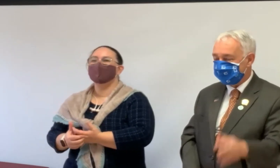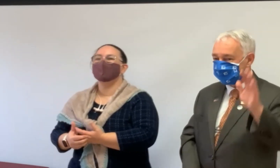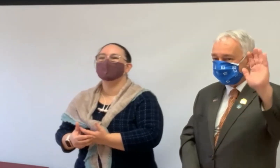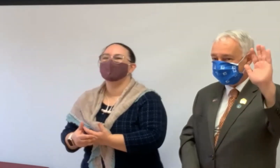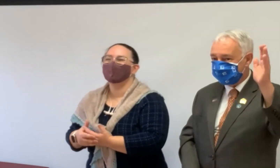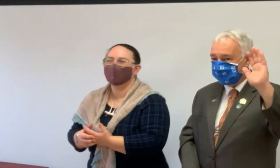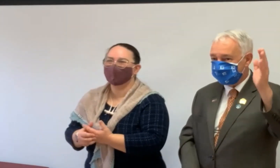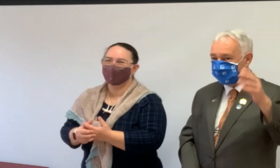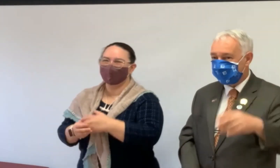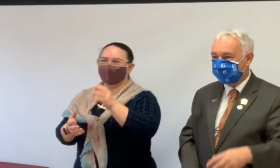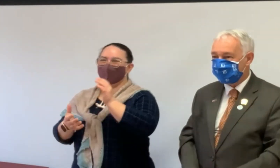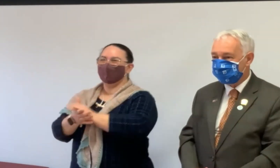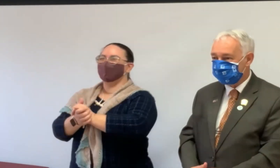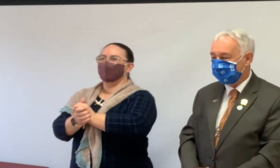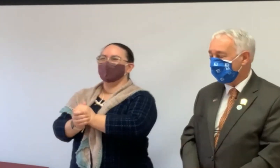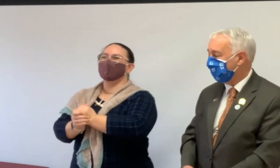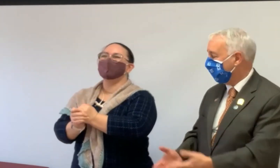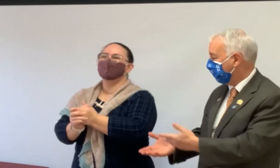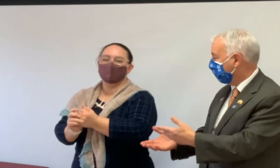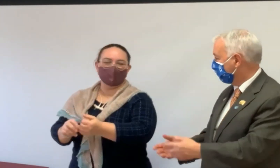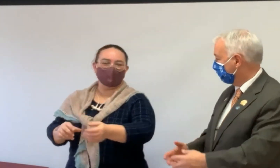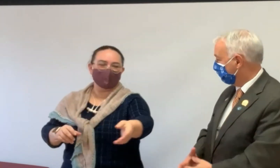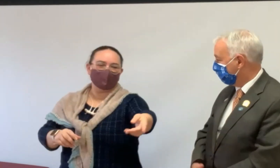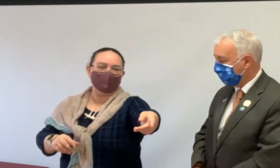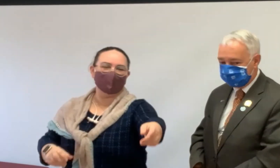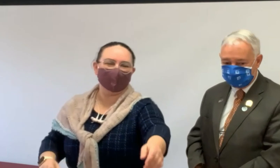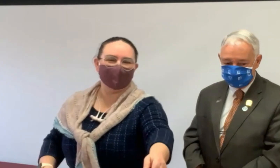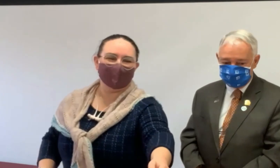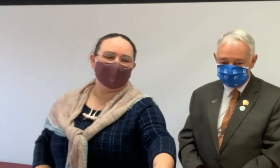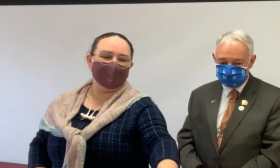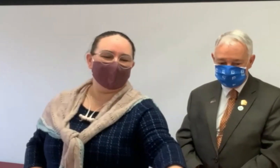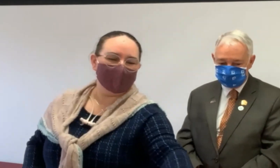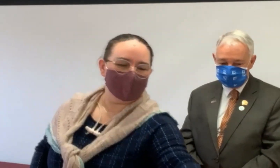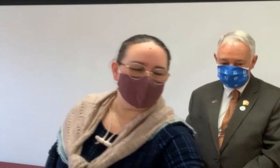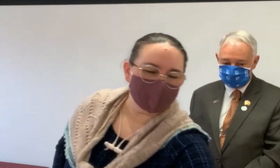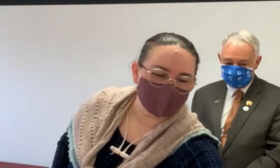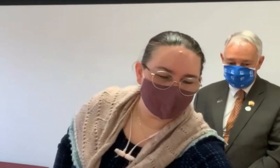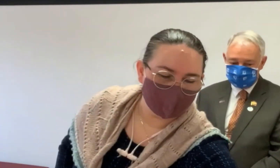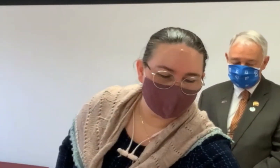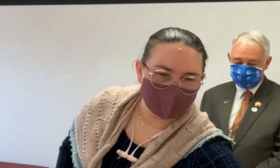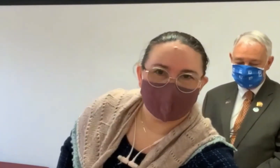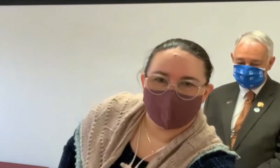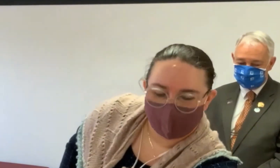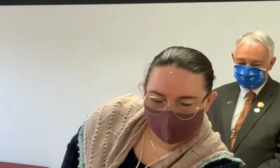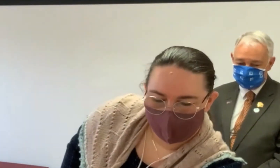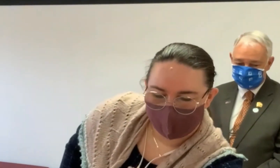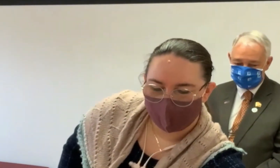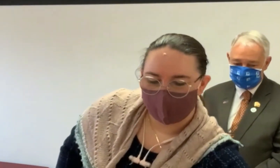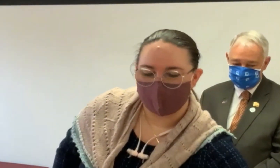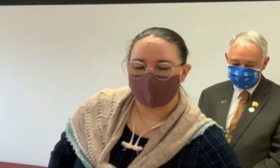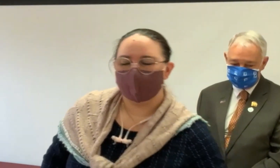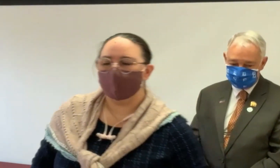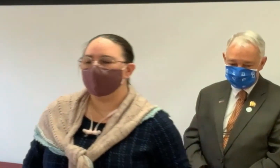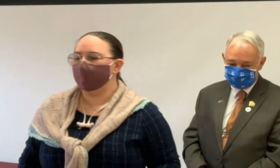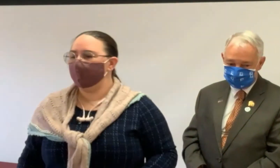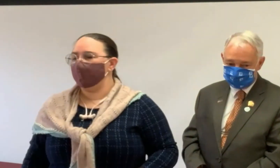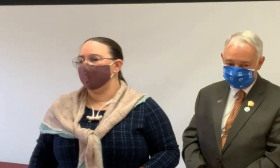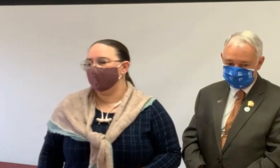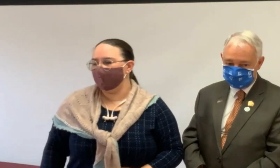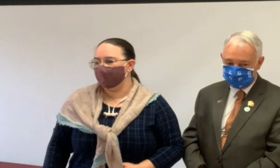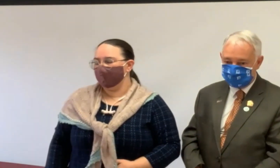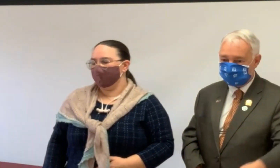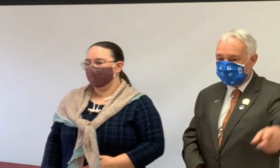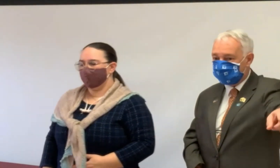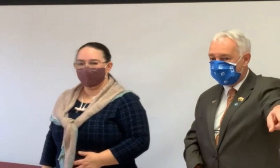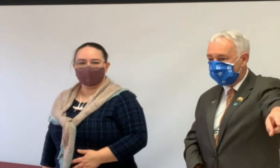All right. Thank you for, thanks. Thank you. We're going to wrap up. Um, thanks. Thanks. So,